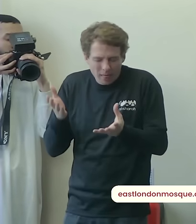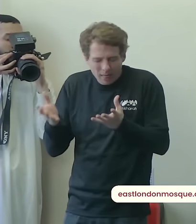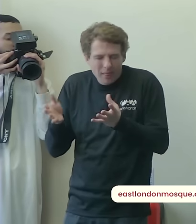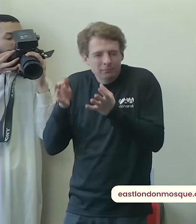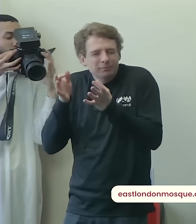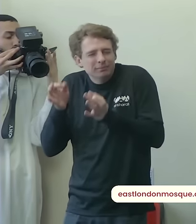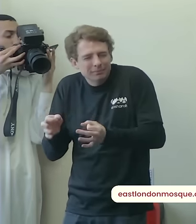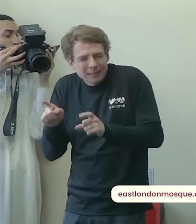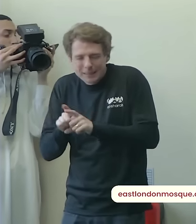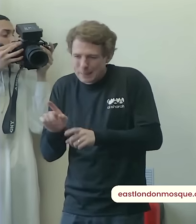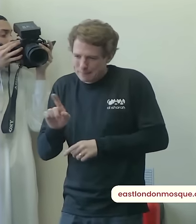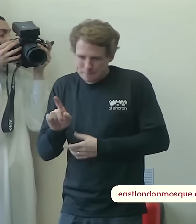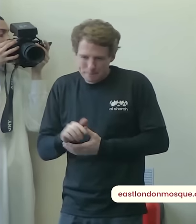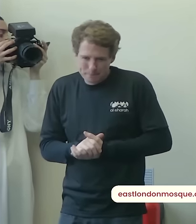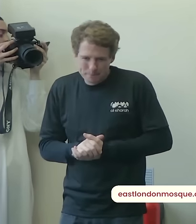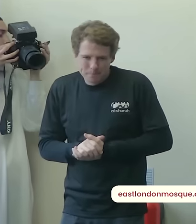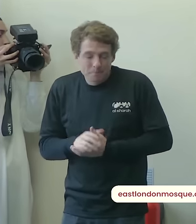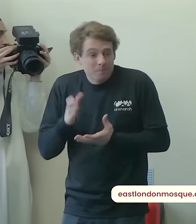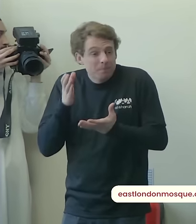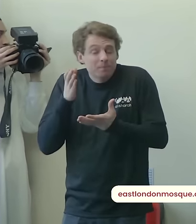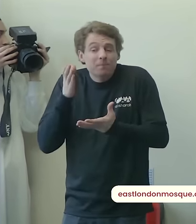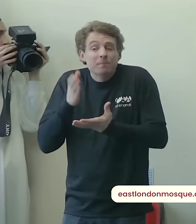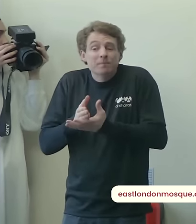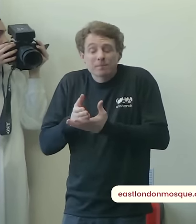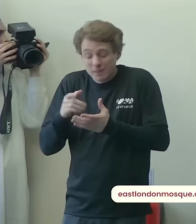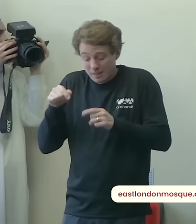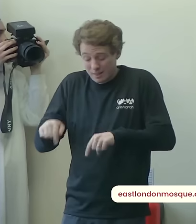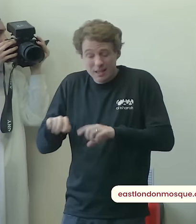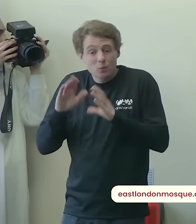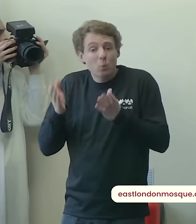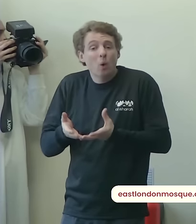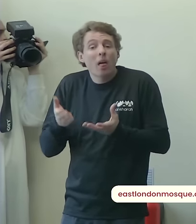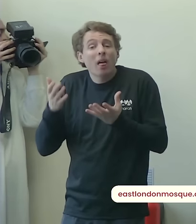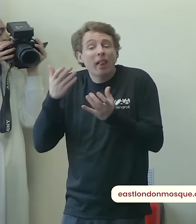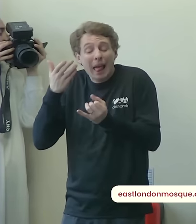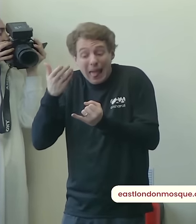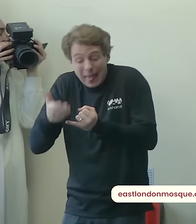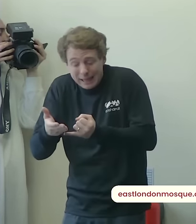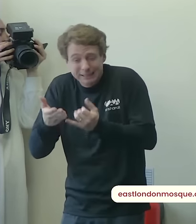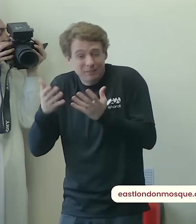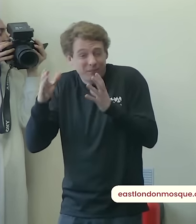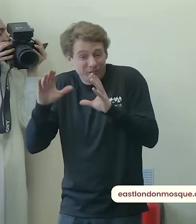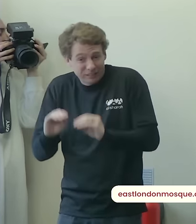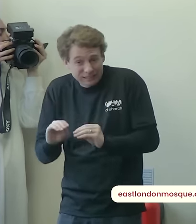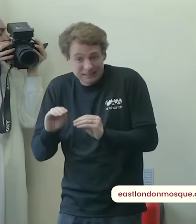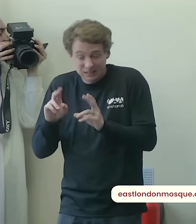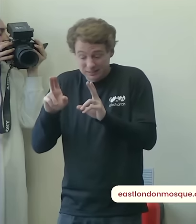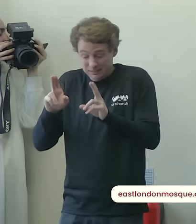fact it is the beginning of an eternal everlasting most beautiful life if you